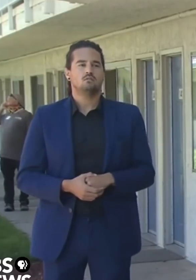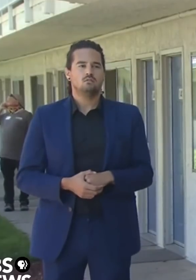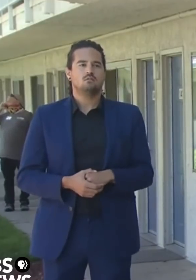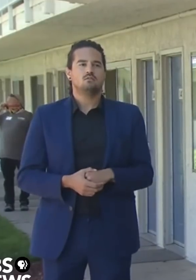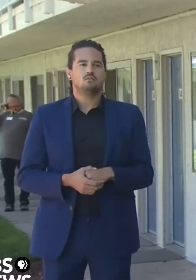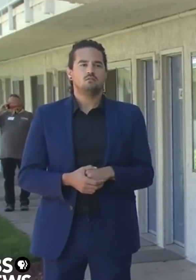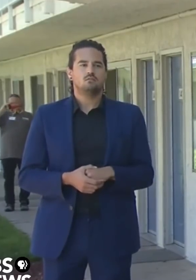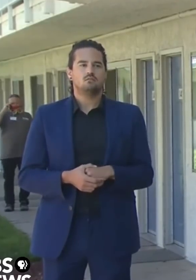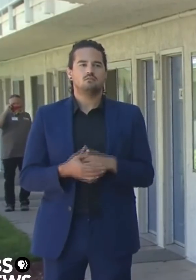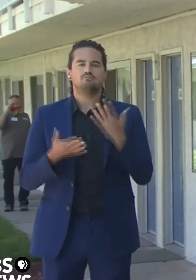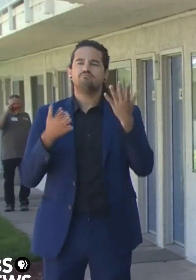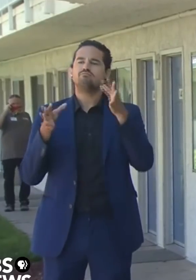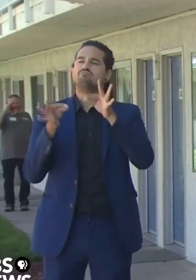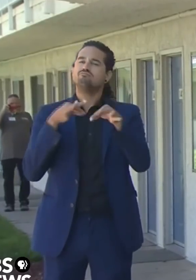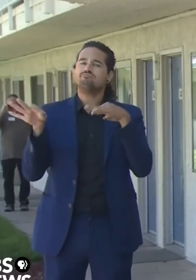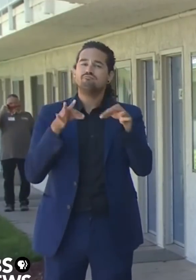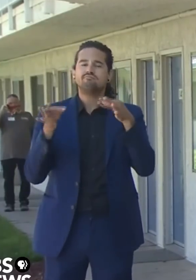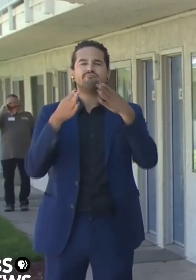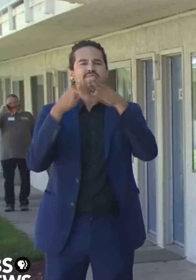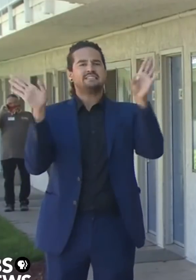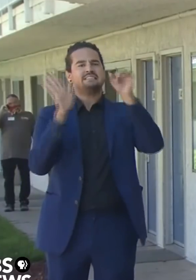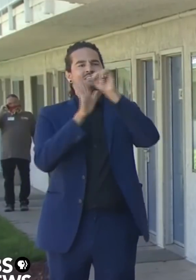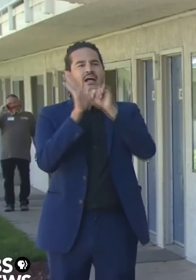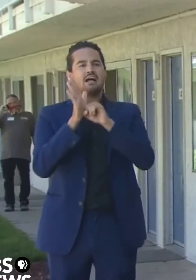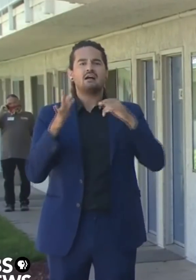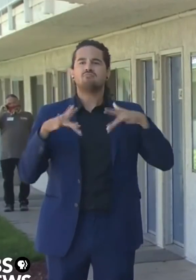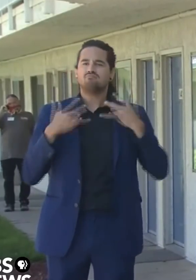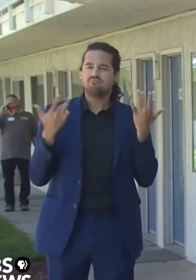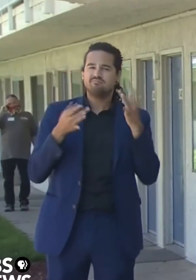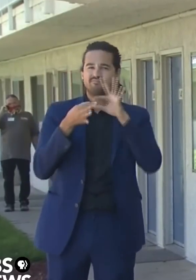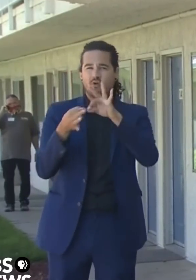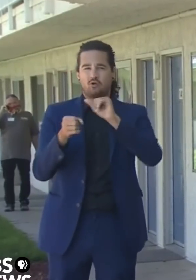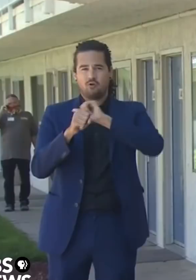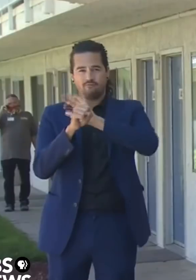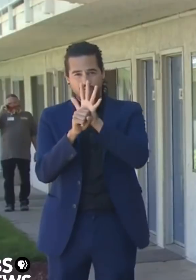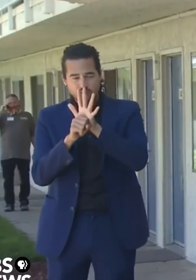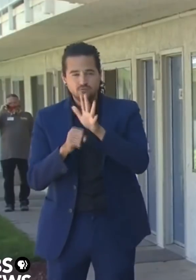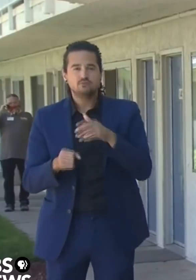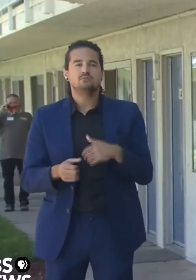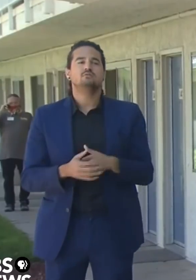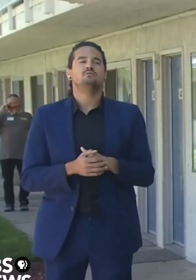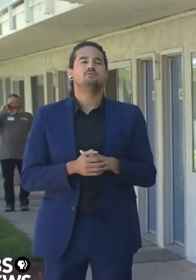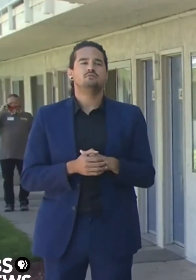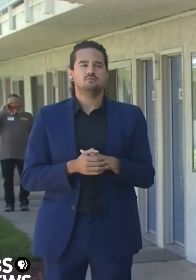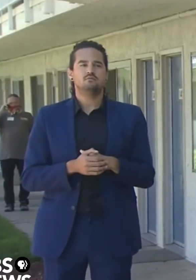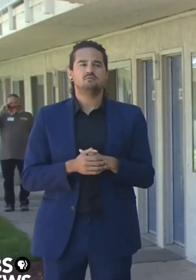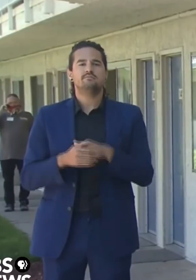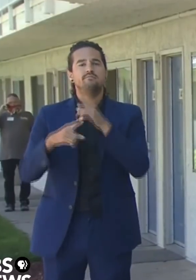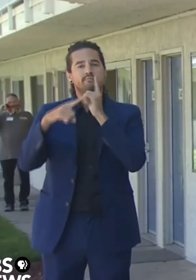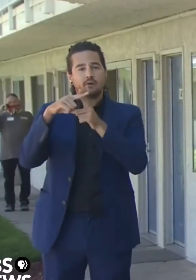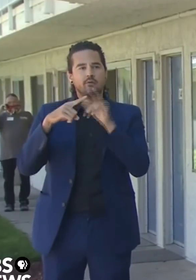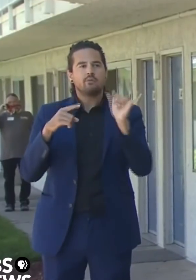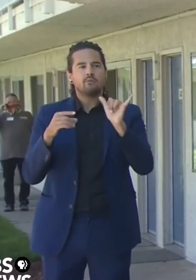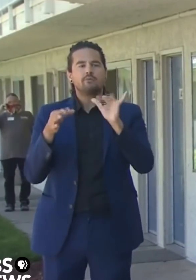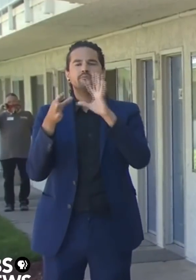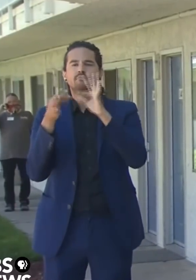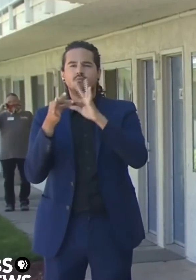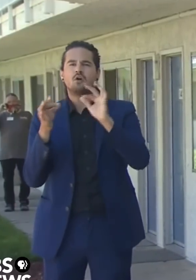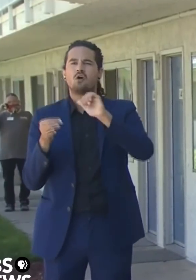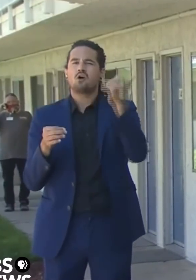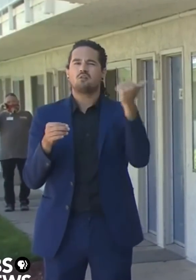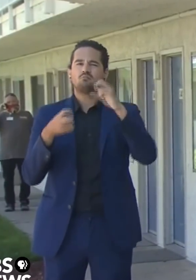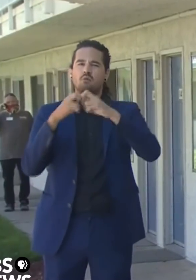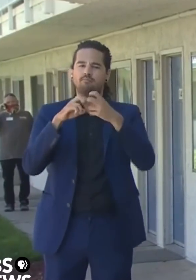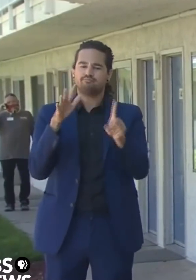-19 and dressing the pandemic, but also addressing some other challenges that before the pandemic was